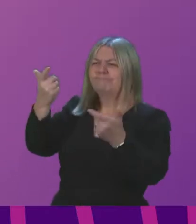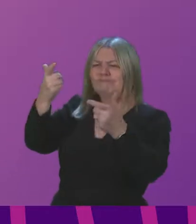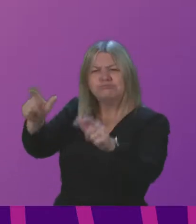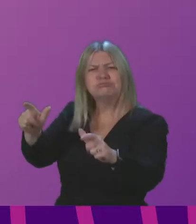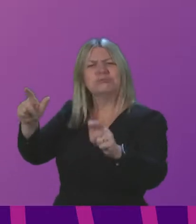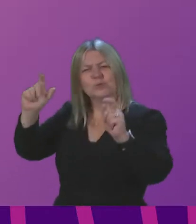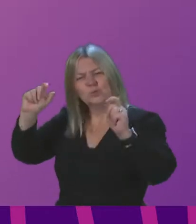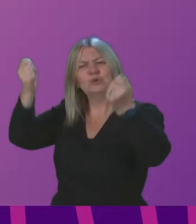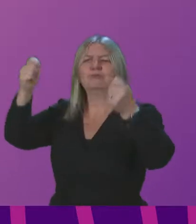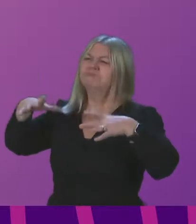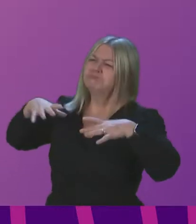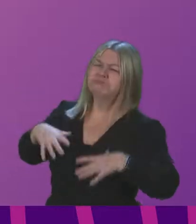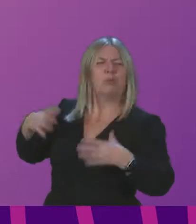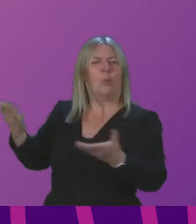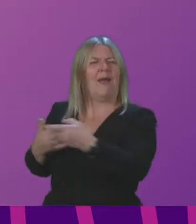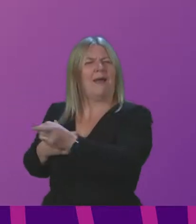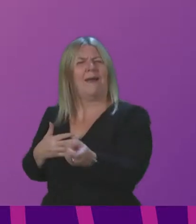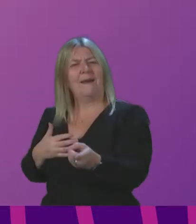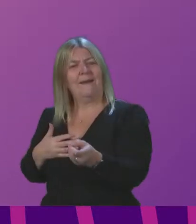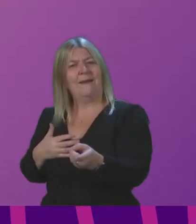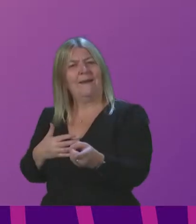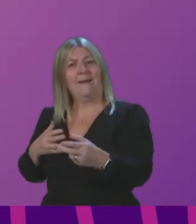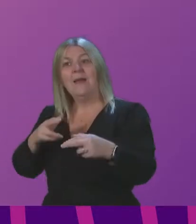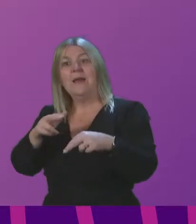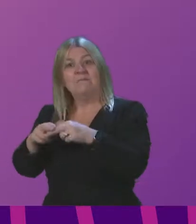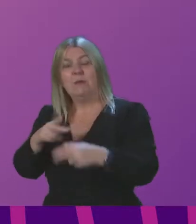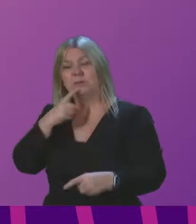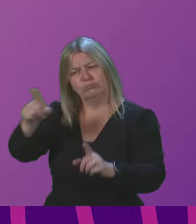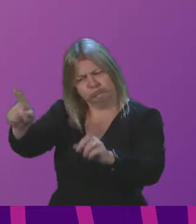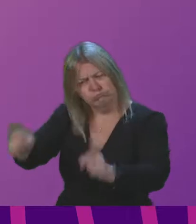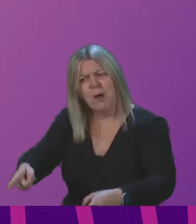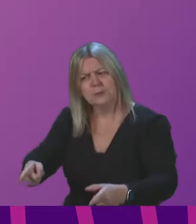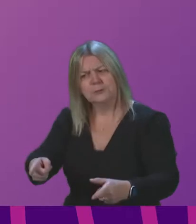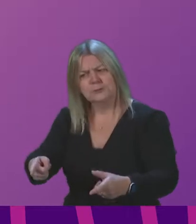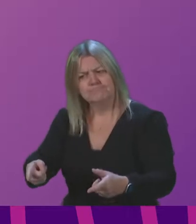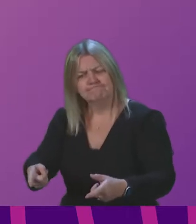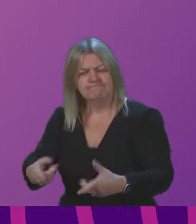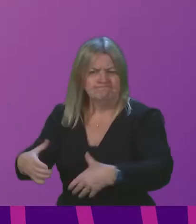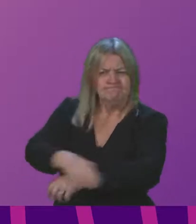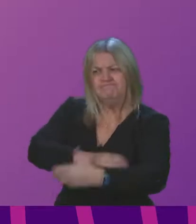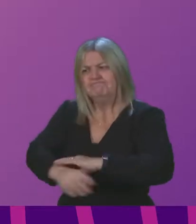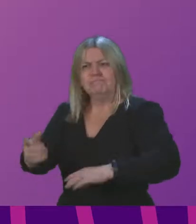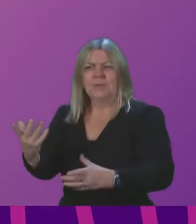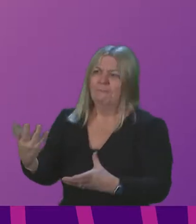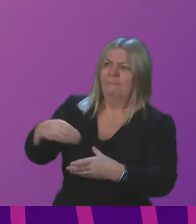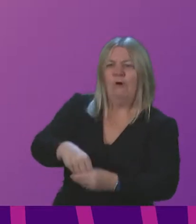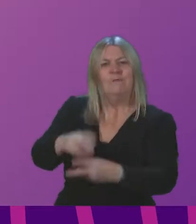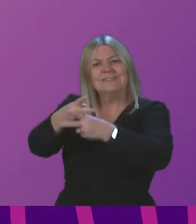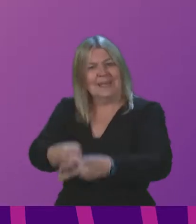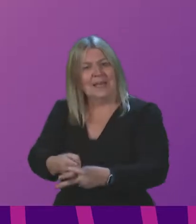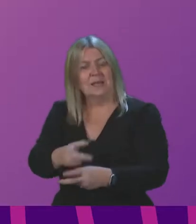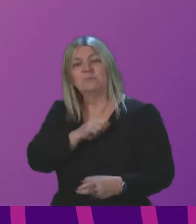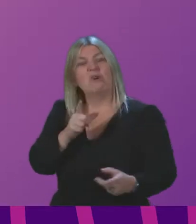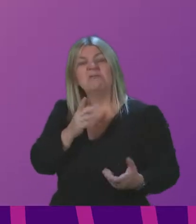and family members are now being told that they need to step into the breach yet again, because care packages can no longer be